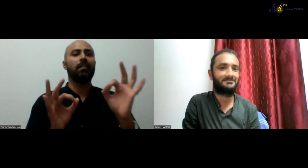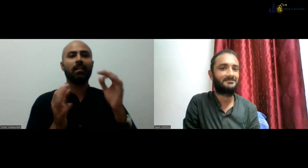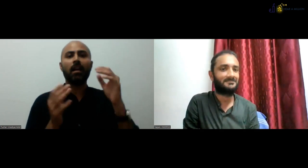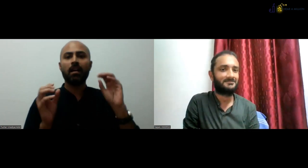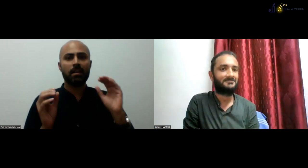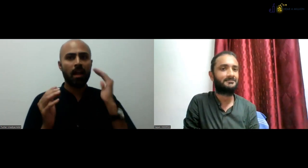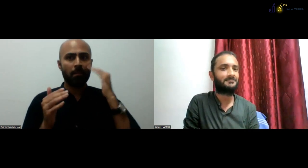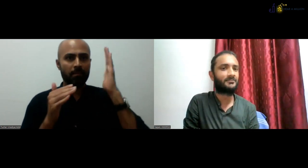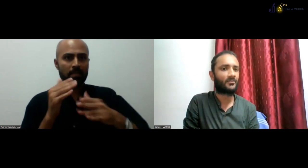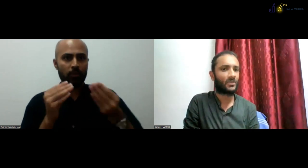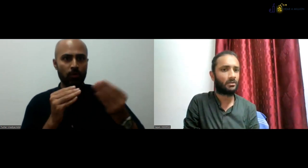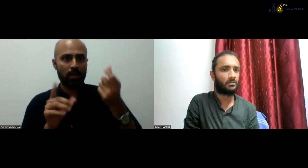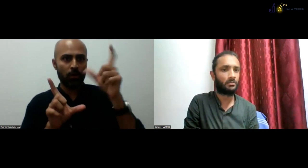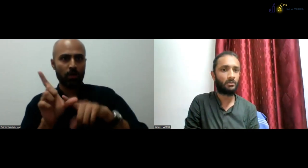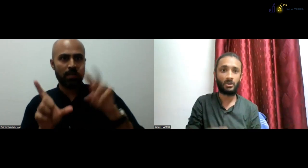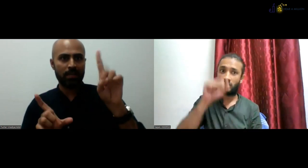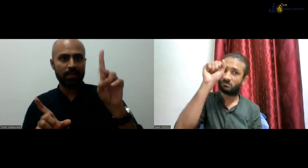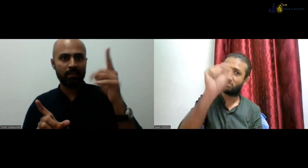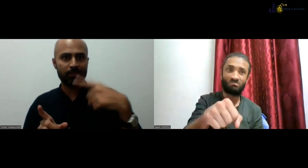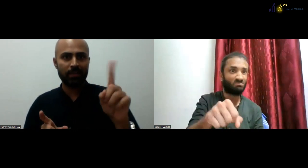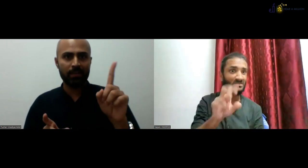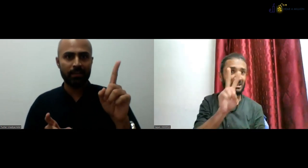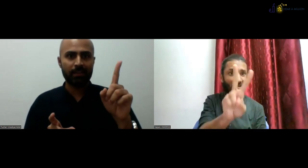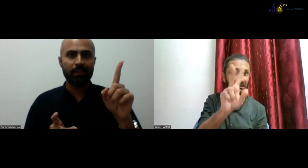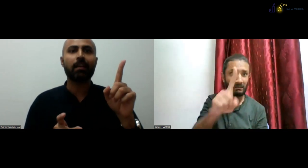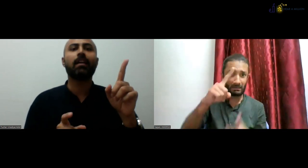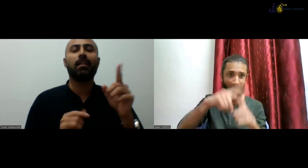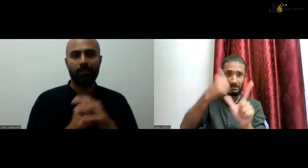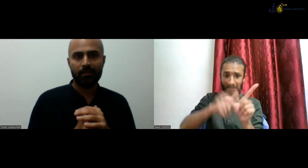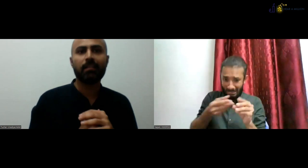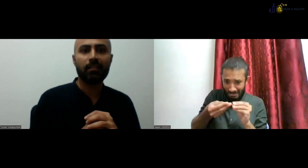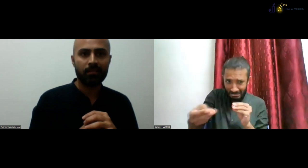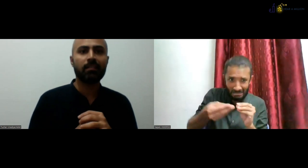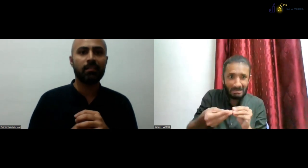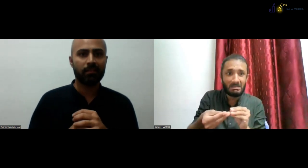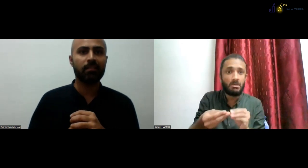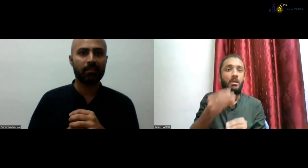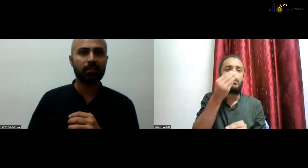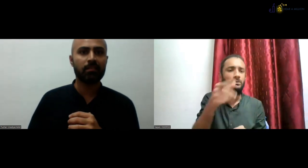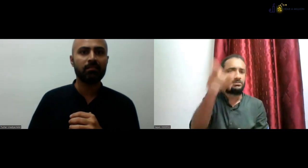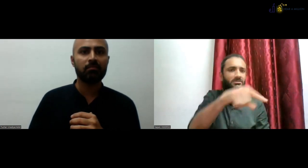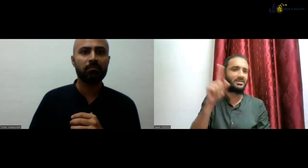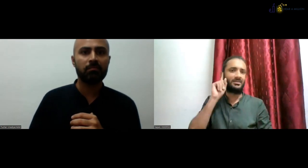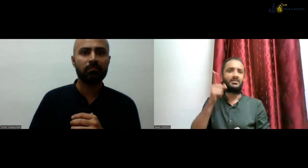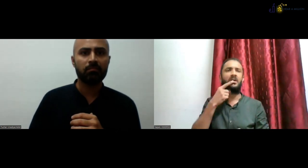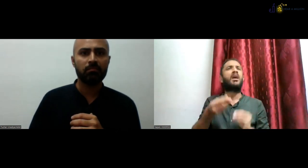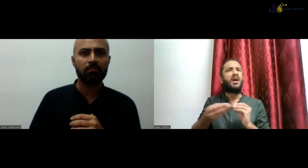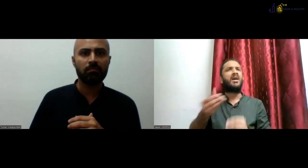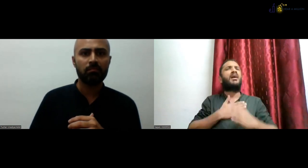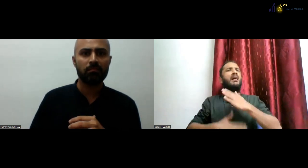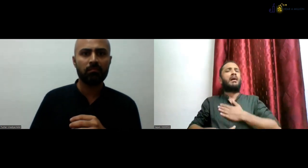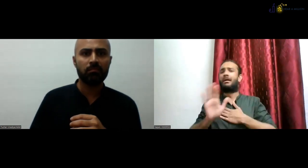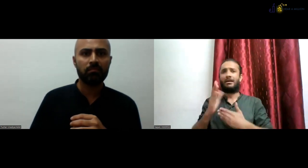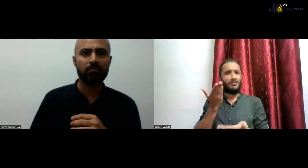So, yeah, these are all being held together. So, when is the deadline? Is it 21st July?